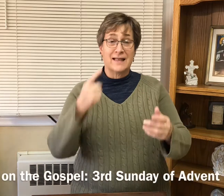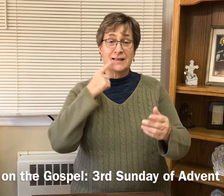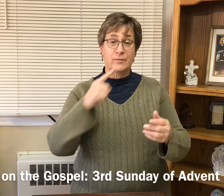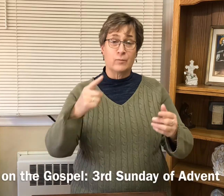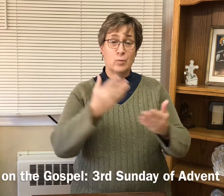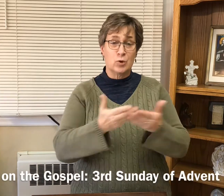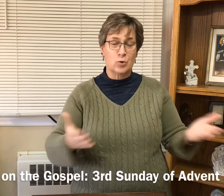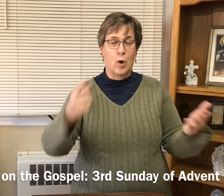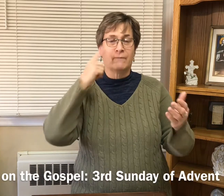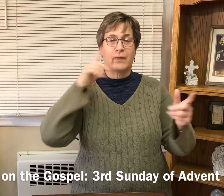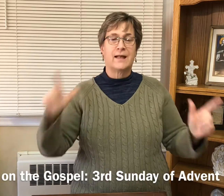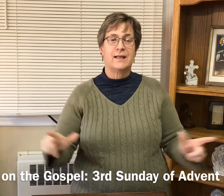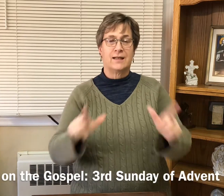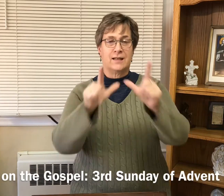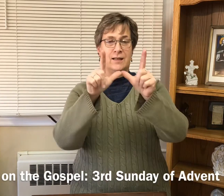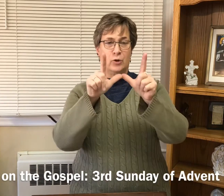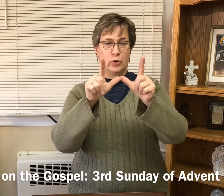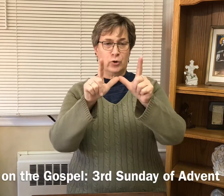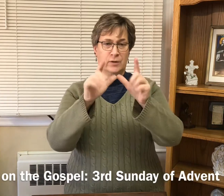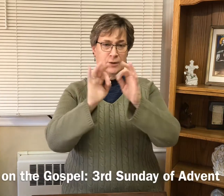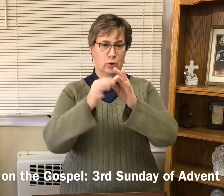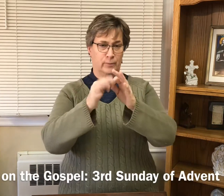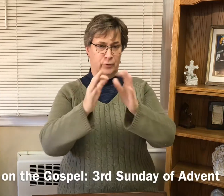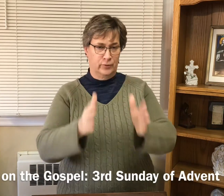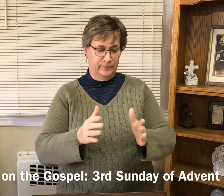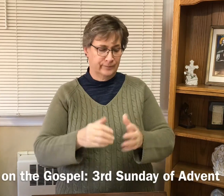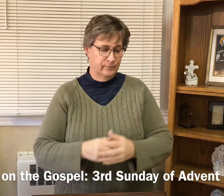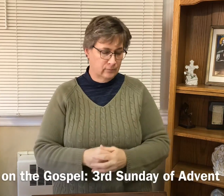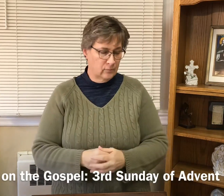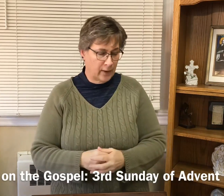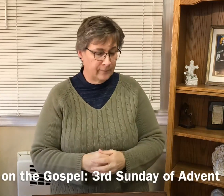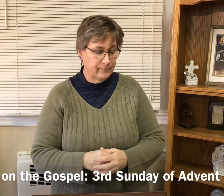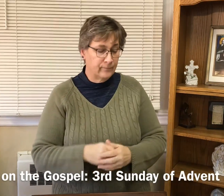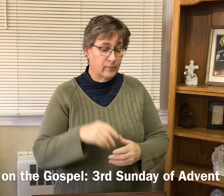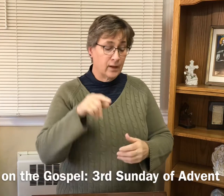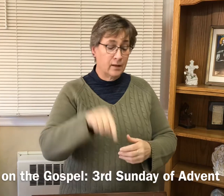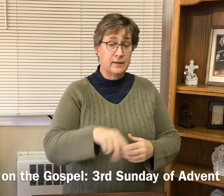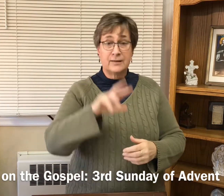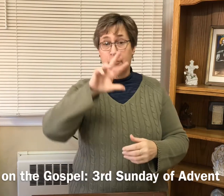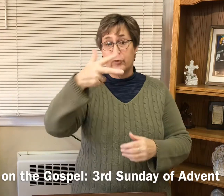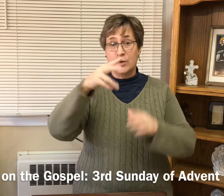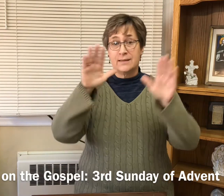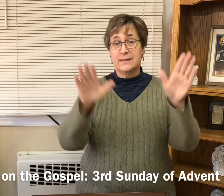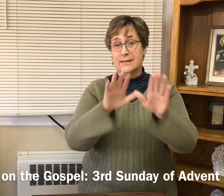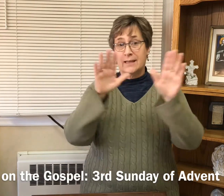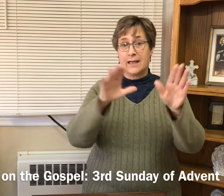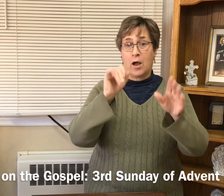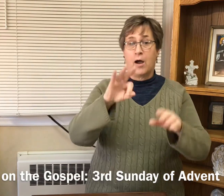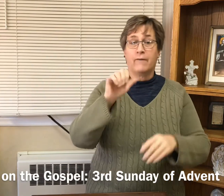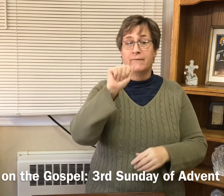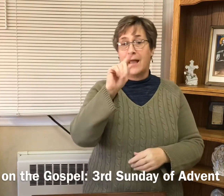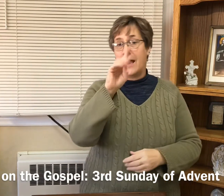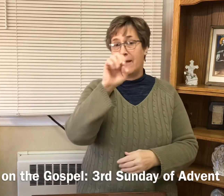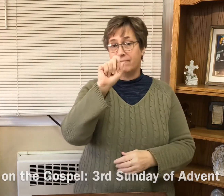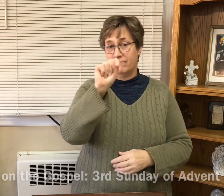This is a resource for our liturgical interpreters, and this is the third Sunday of Advent.